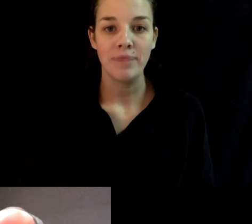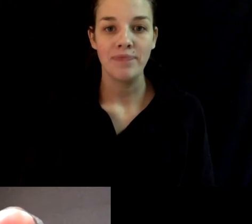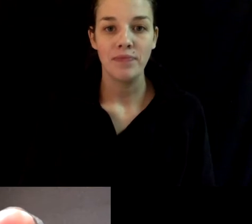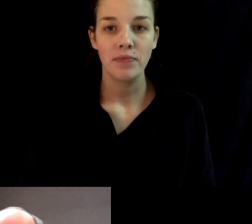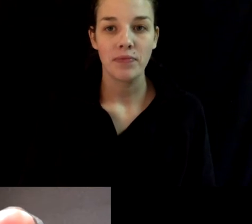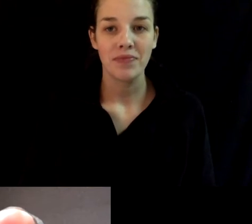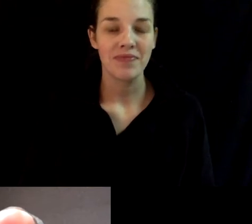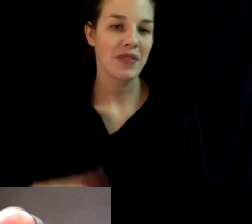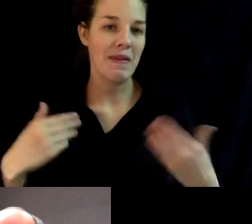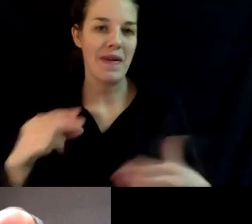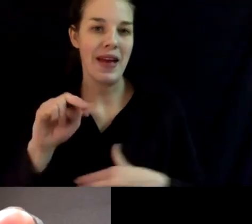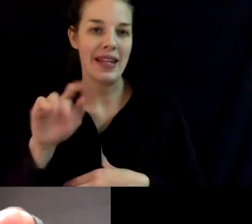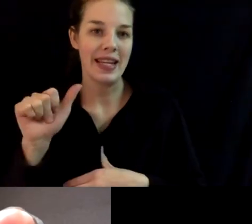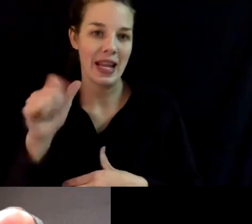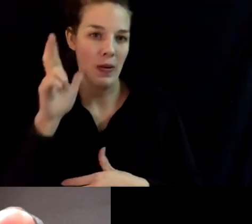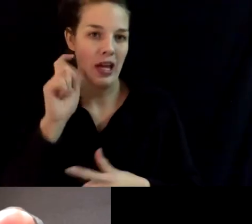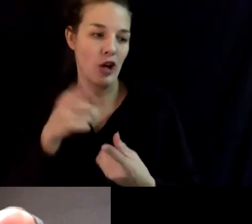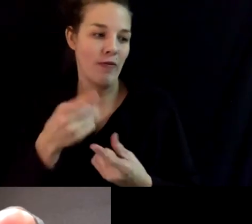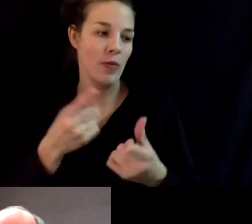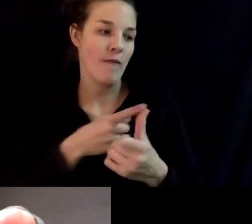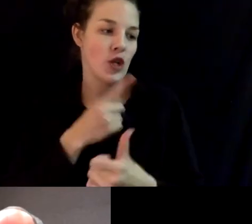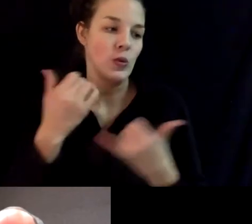Okay, go ahead, Nita. think we'll hear from you first today.